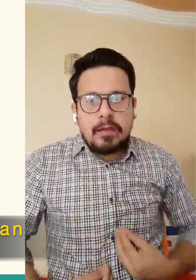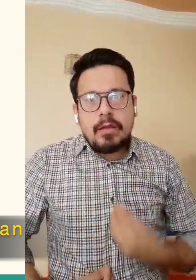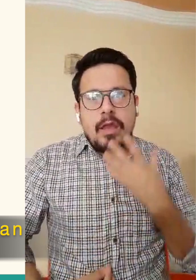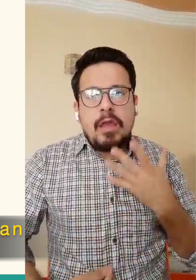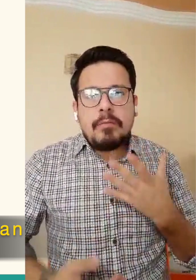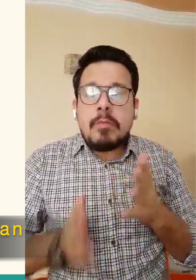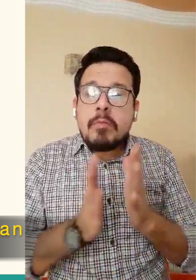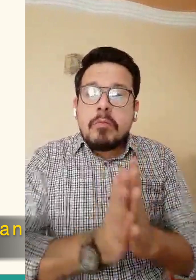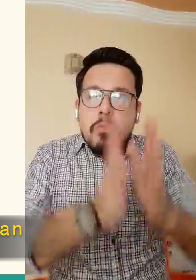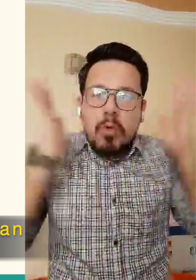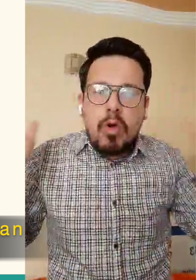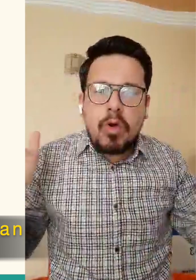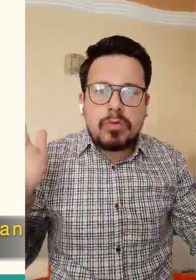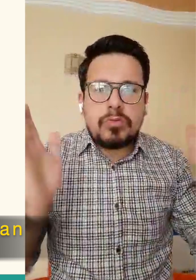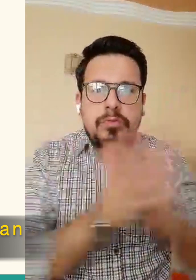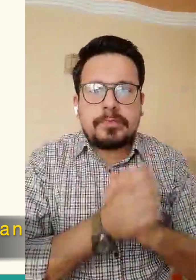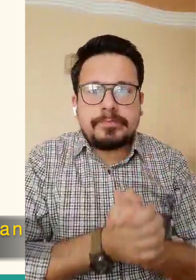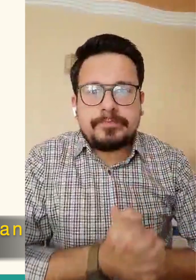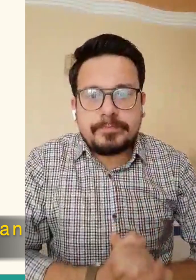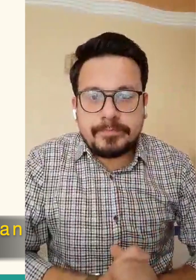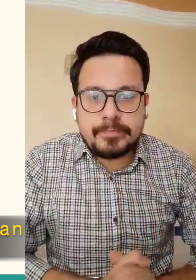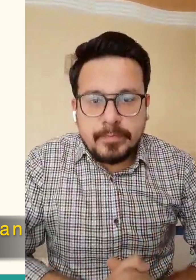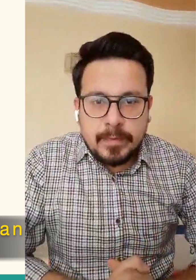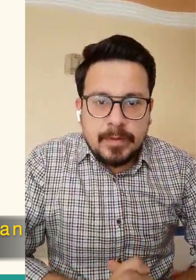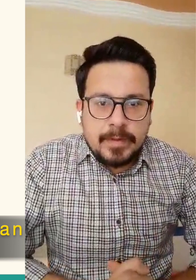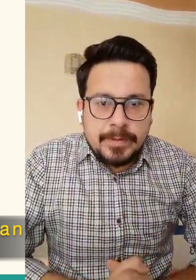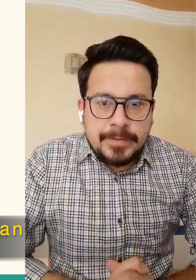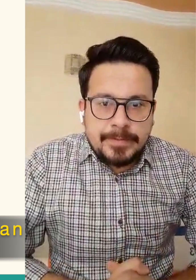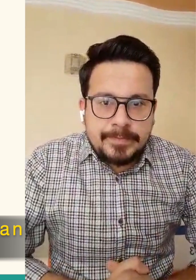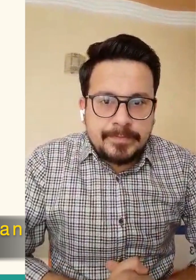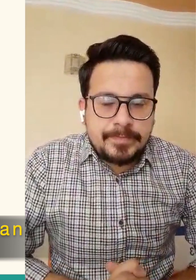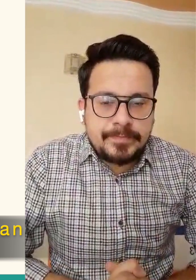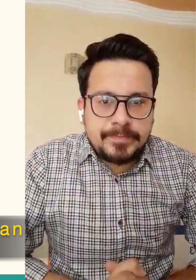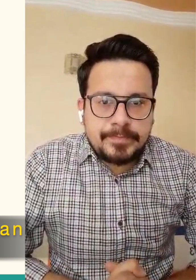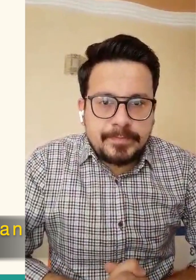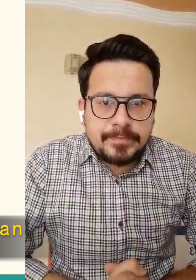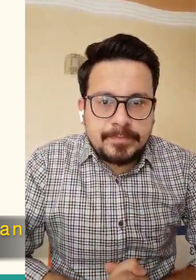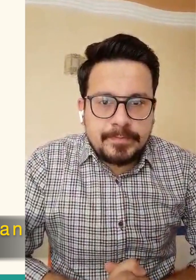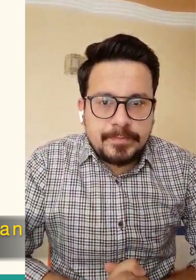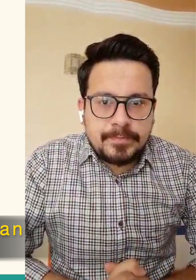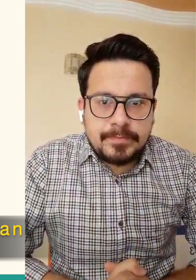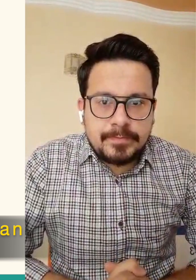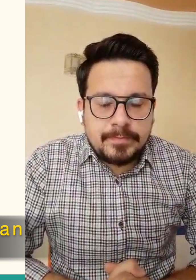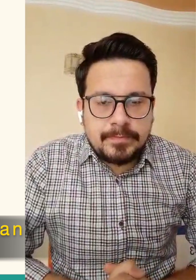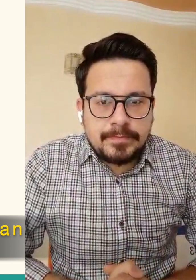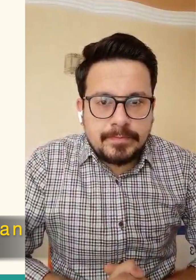loan so he will multiply for him and he will have a noble reward